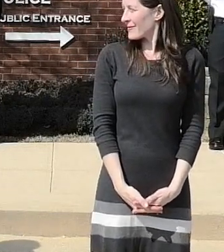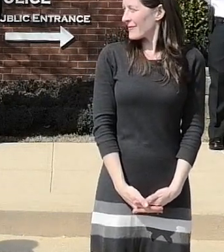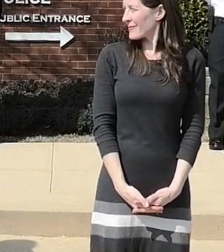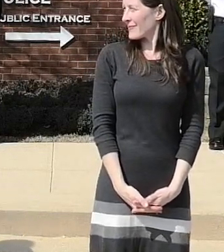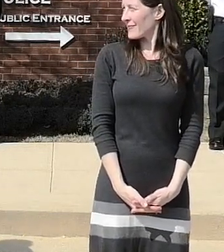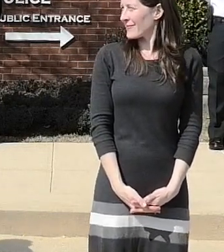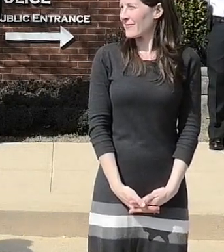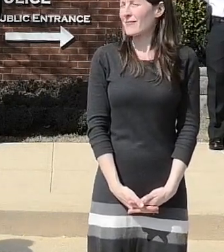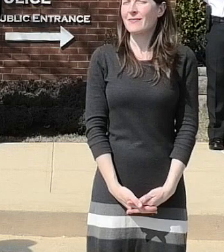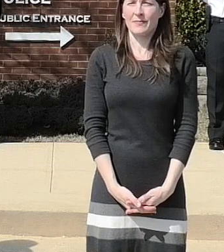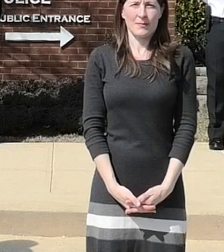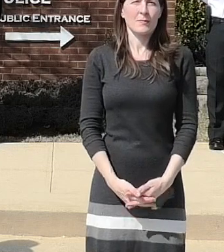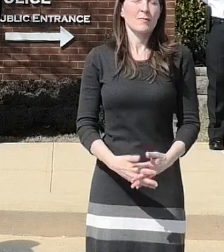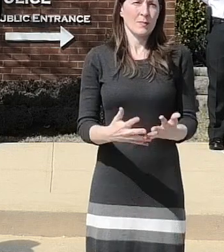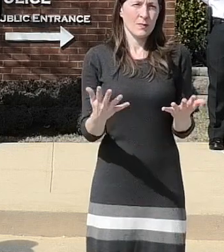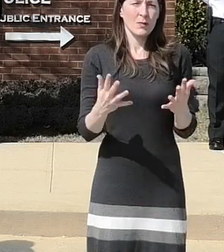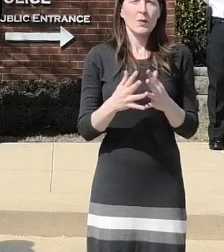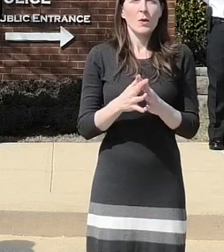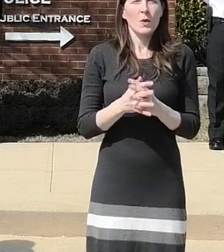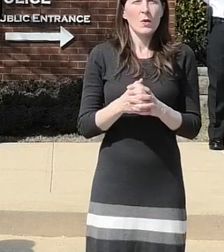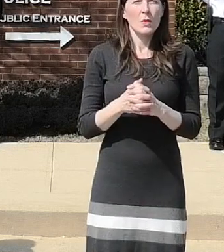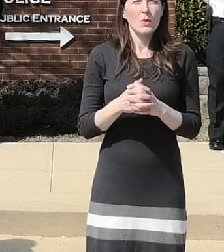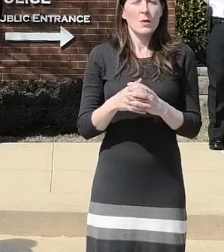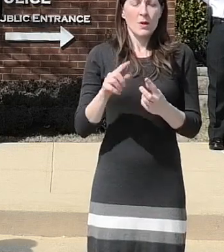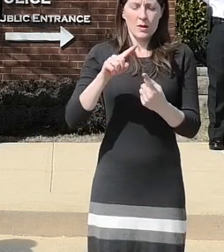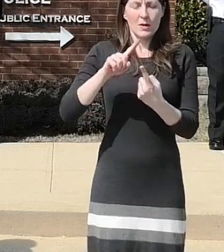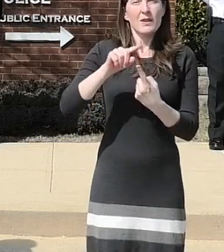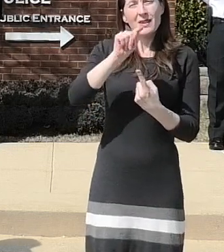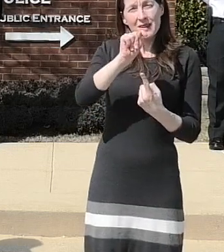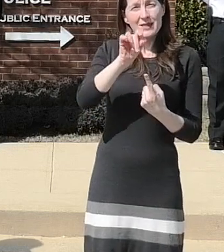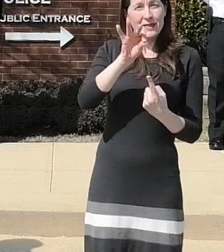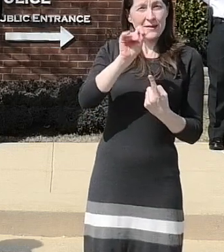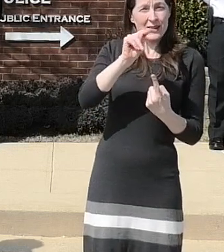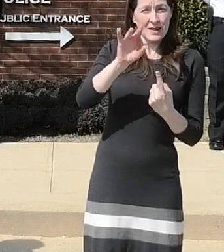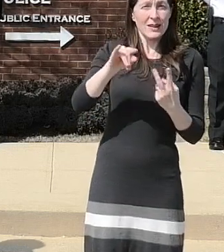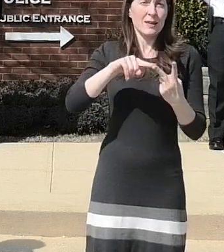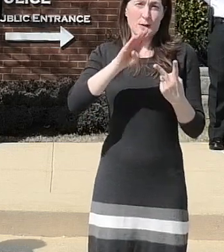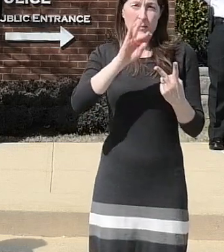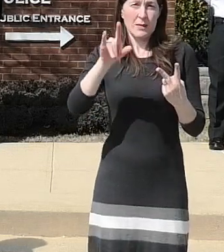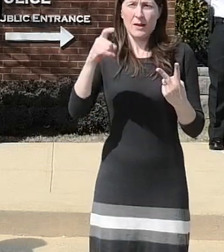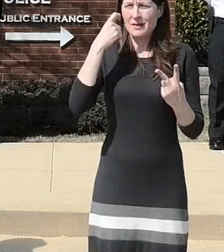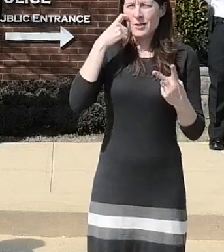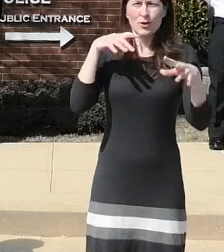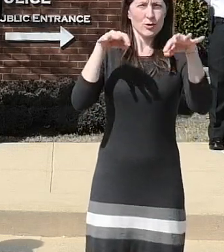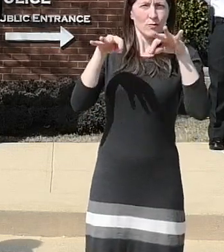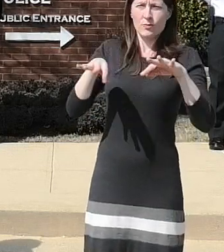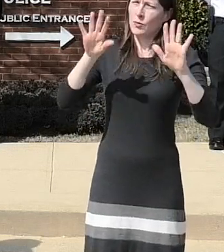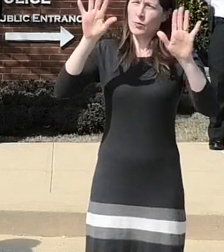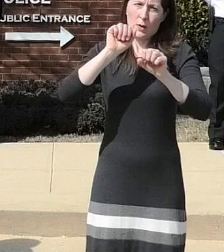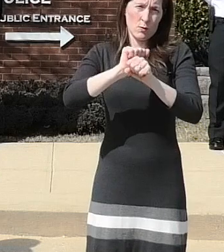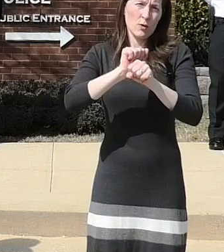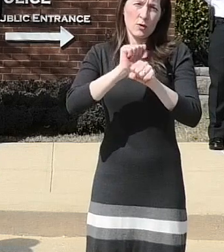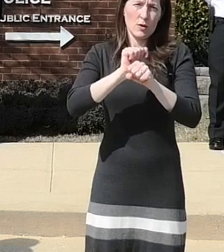in addition to the words outlined by bill and tiffany about the great work done by our joint investigators